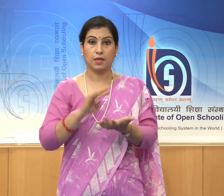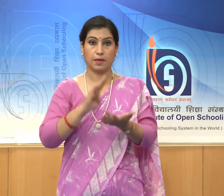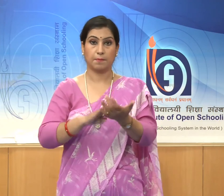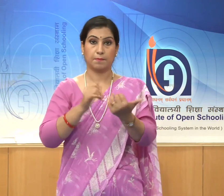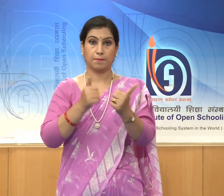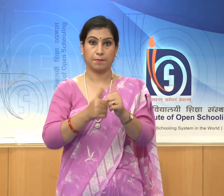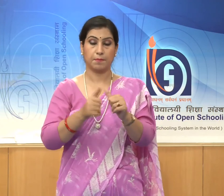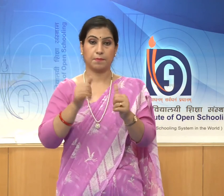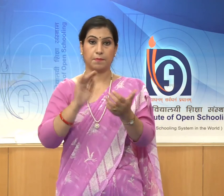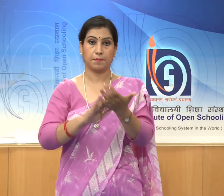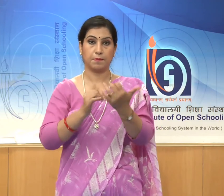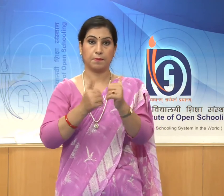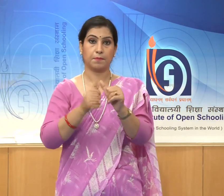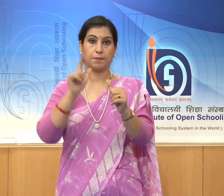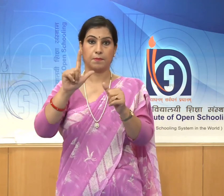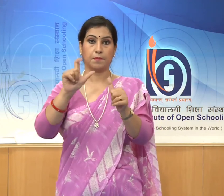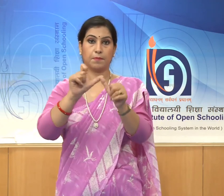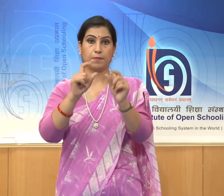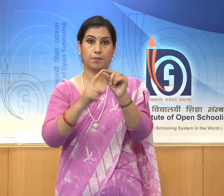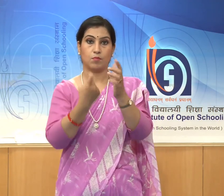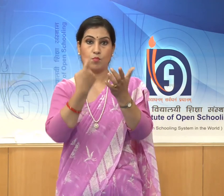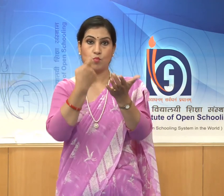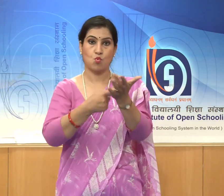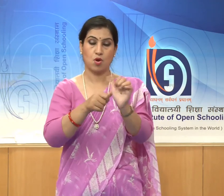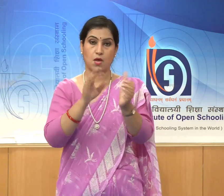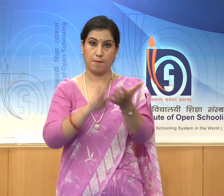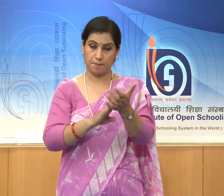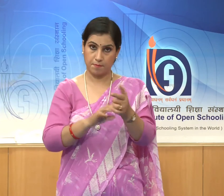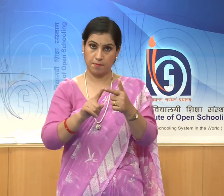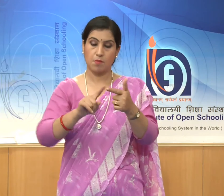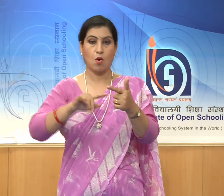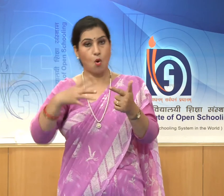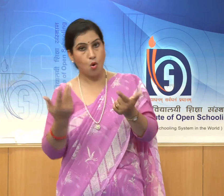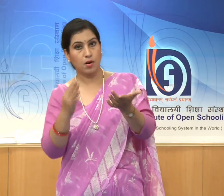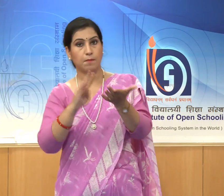Mahabalipuram or Mahabalipuram. The main centres